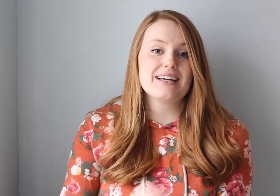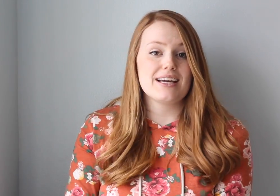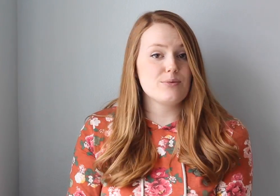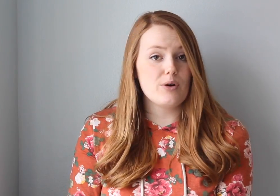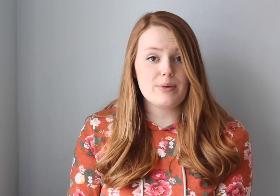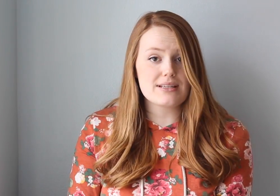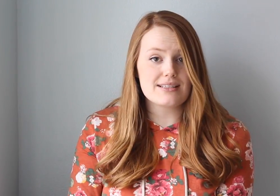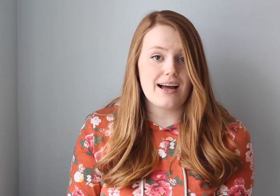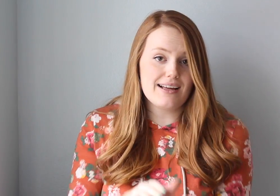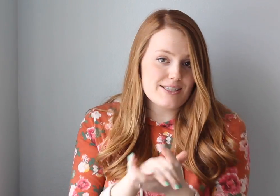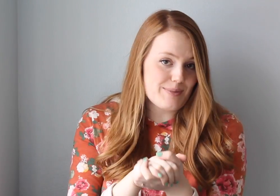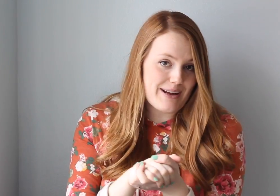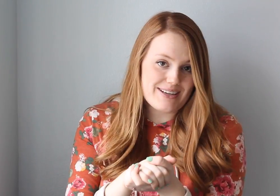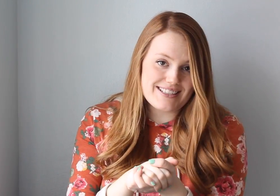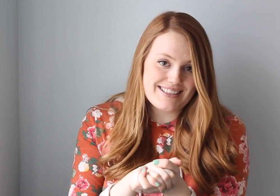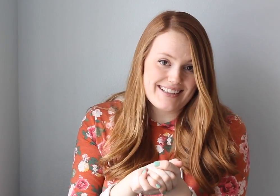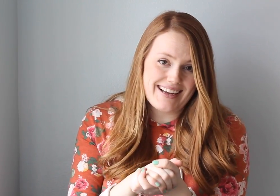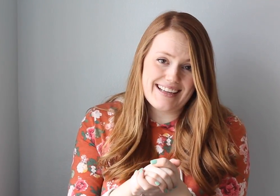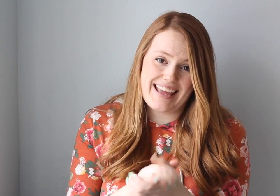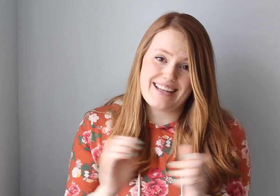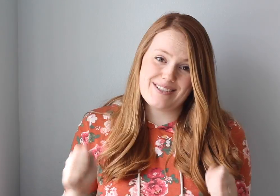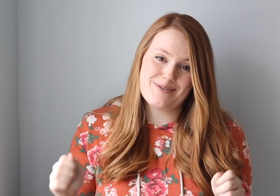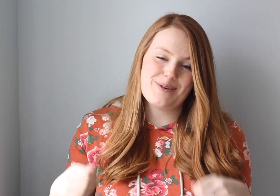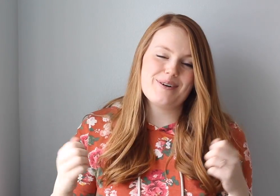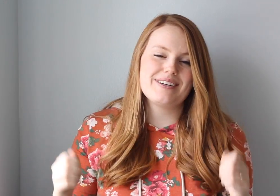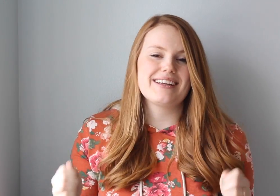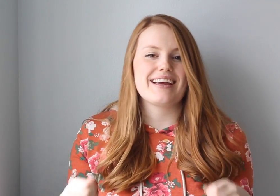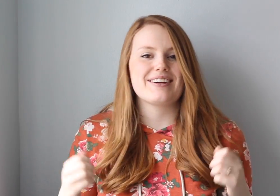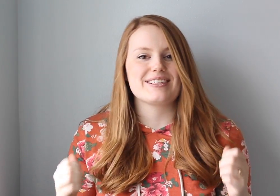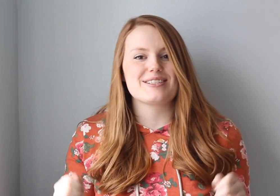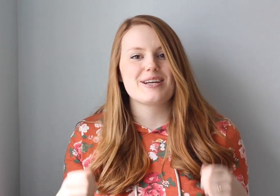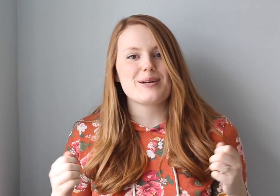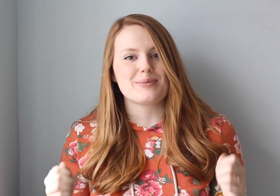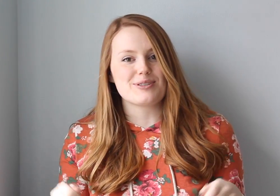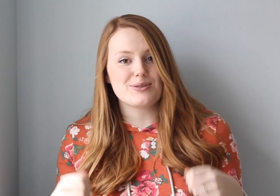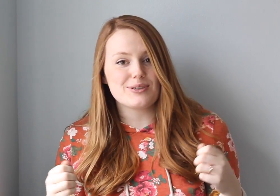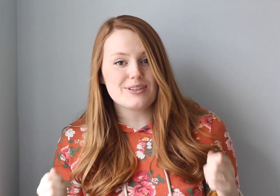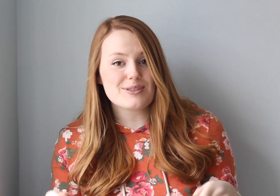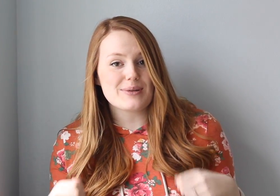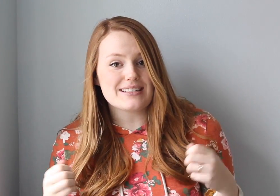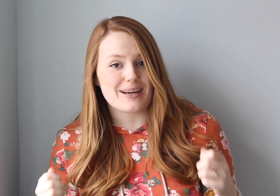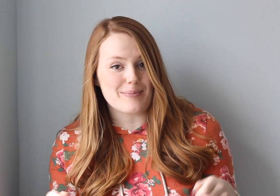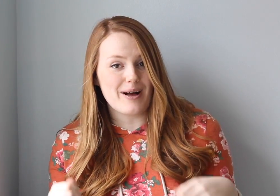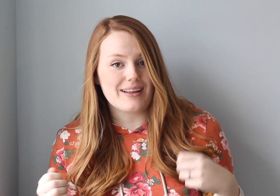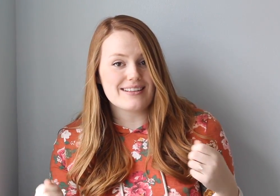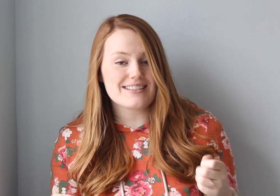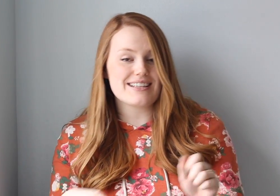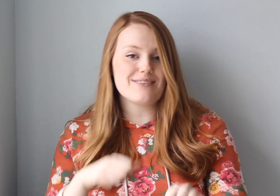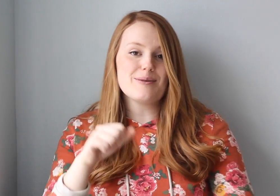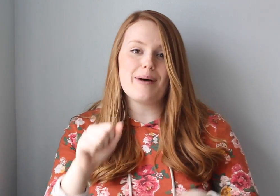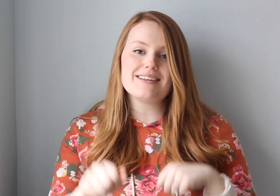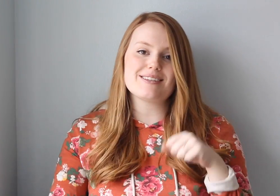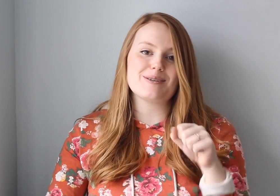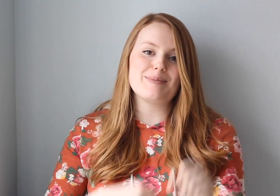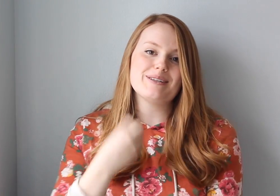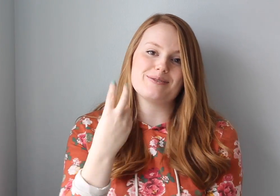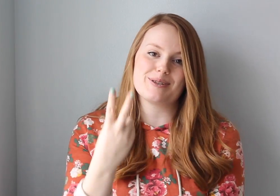It won't be a stylish marriage, I can't afford a carriage, but you'll look sweet upon the seat of a bicycle built for